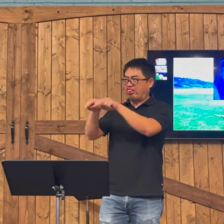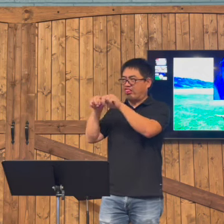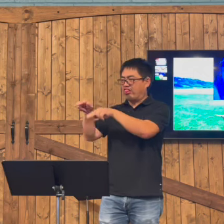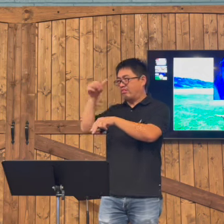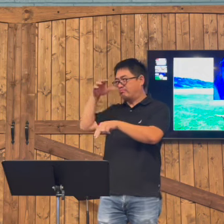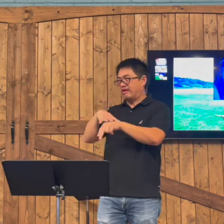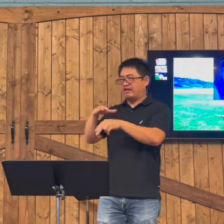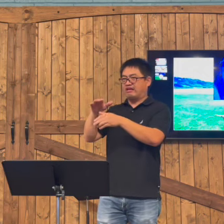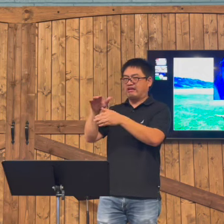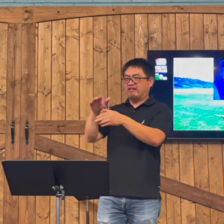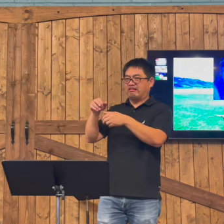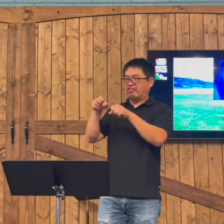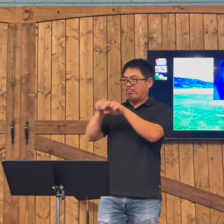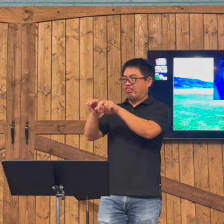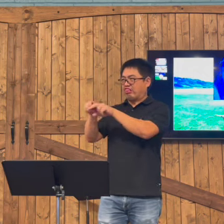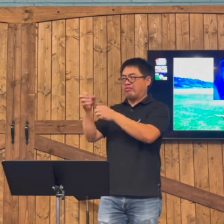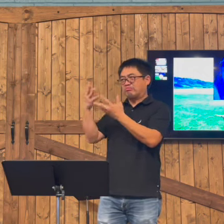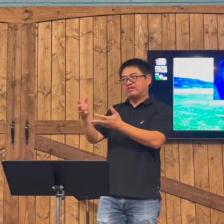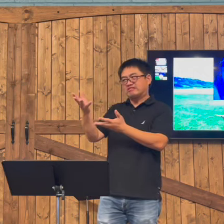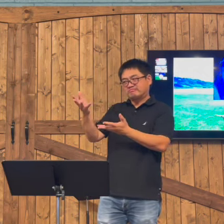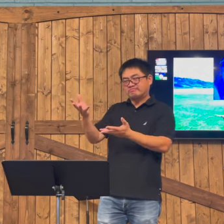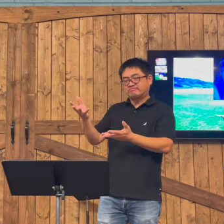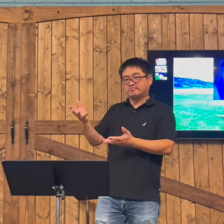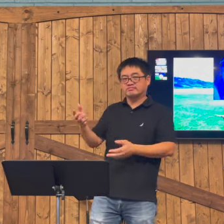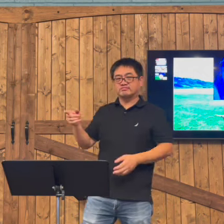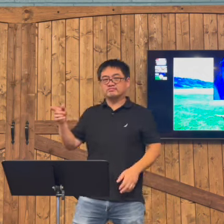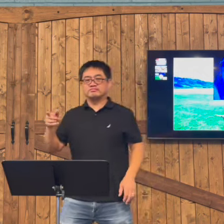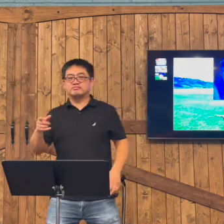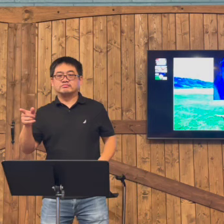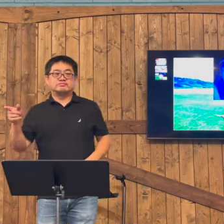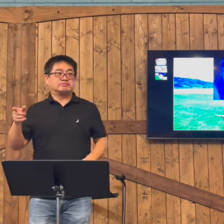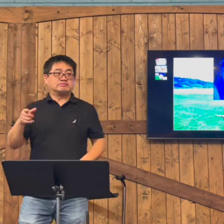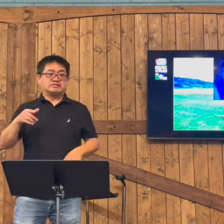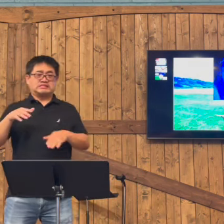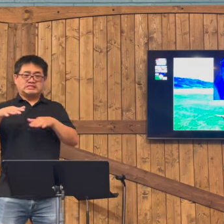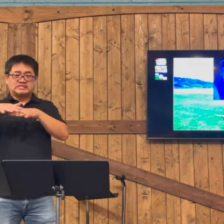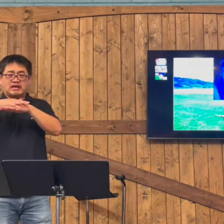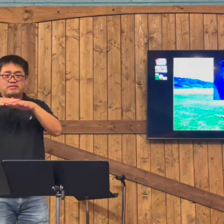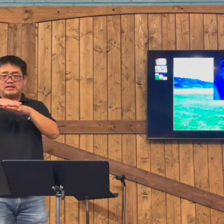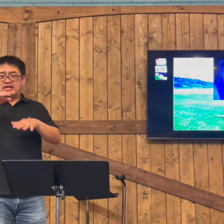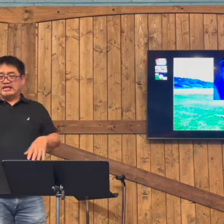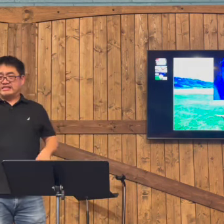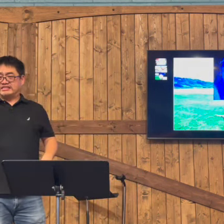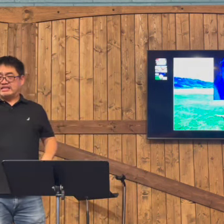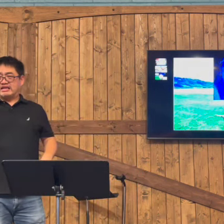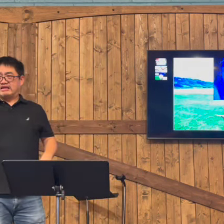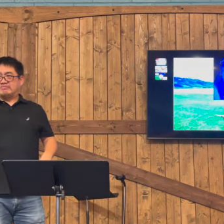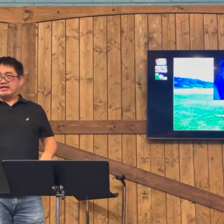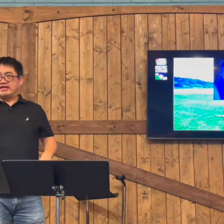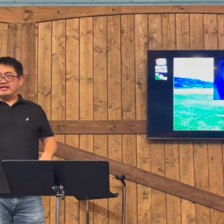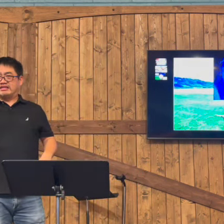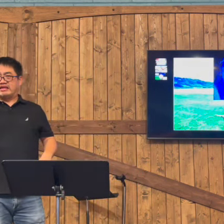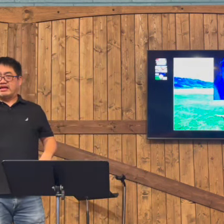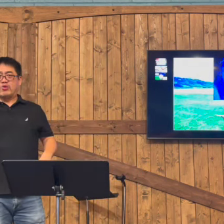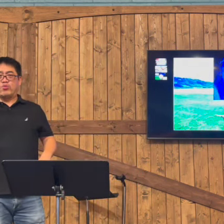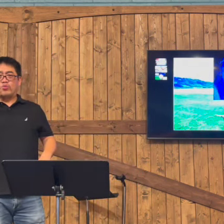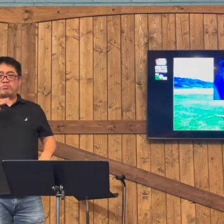But she had been married to many men. And some that weren't even her husband she was with. But the